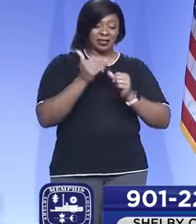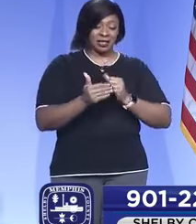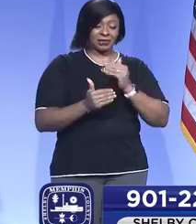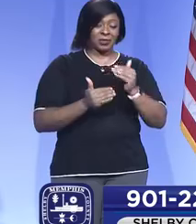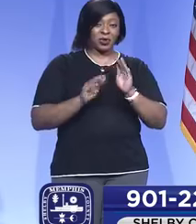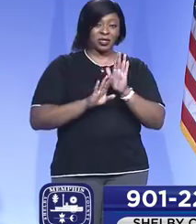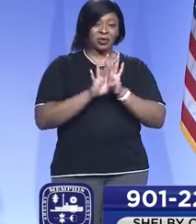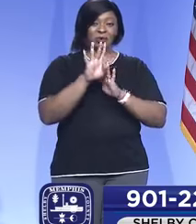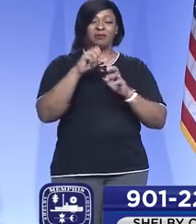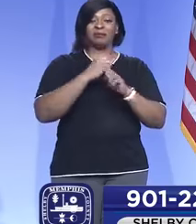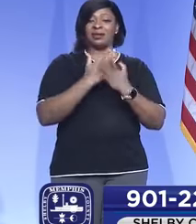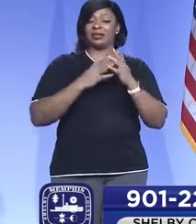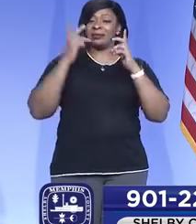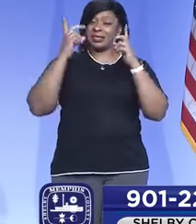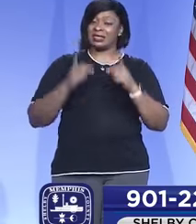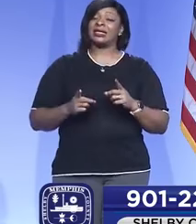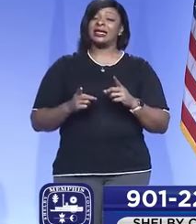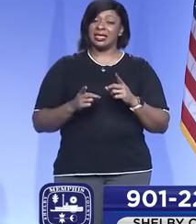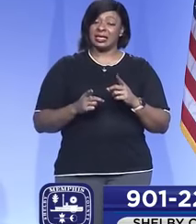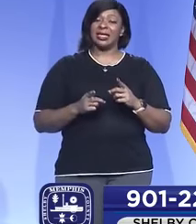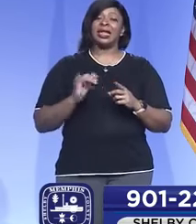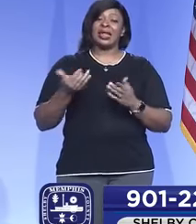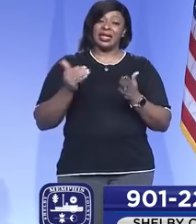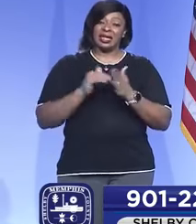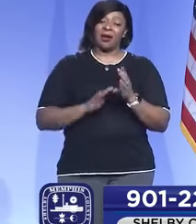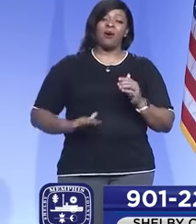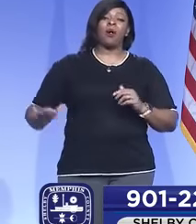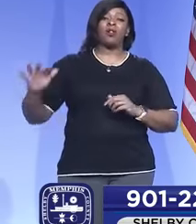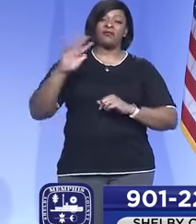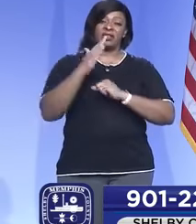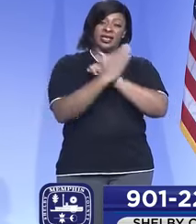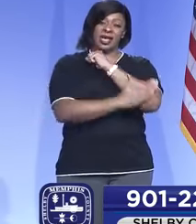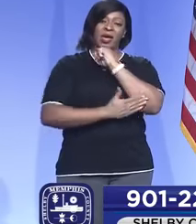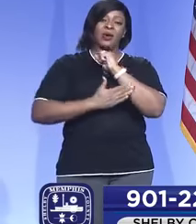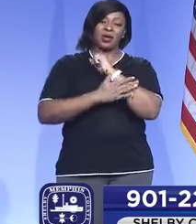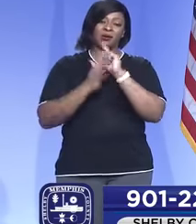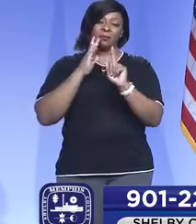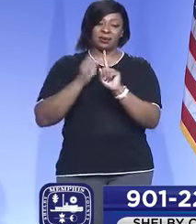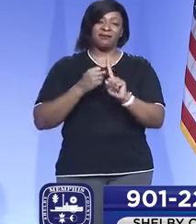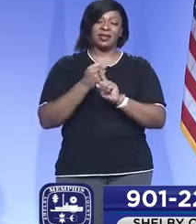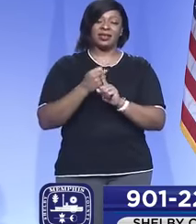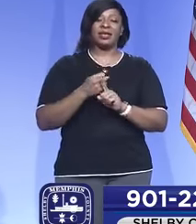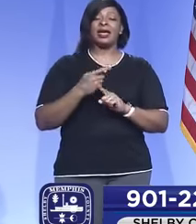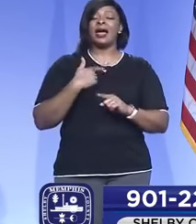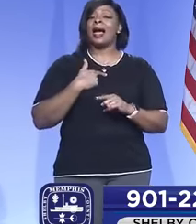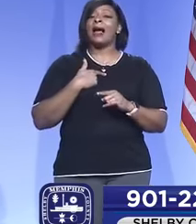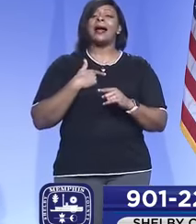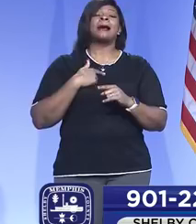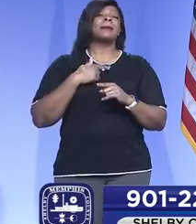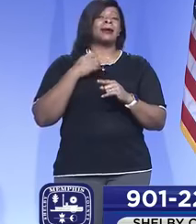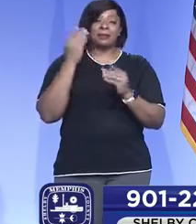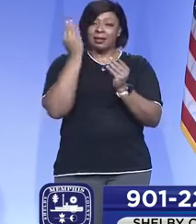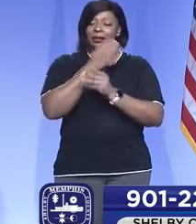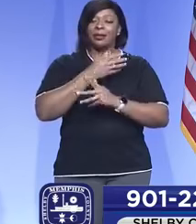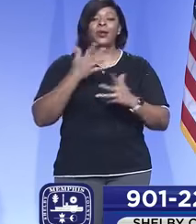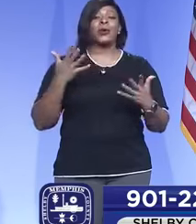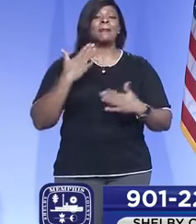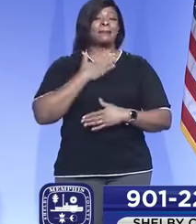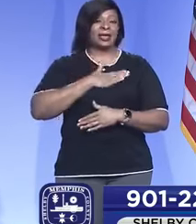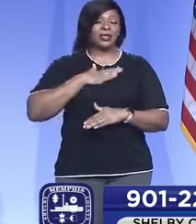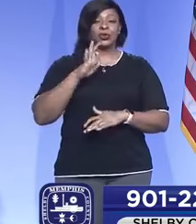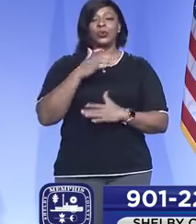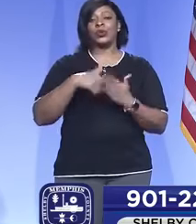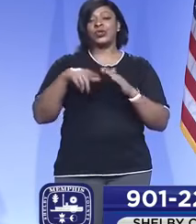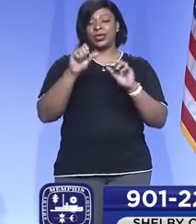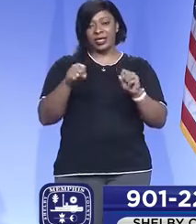to make some decisions that are, again, countywide decisions. So, I am imploring each and every one of you to do what you